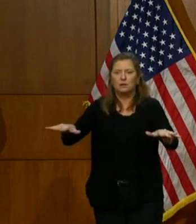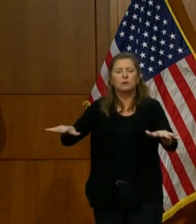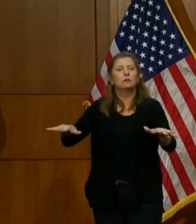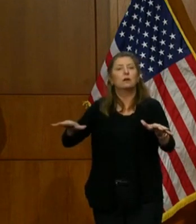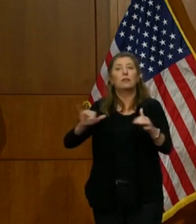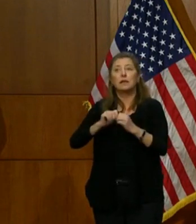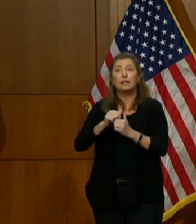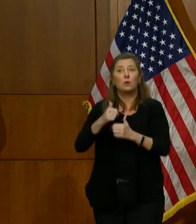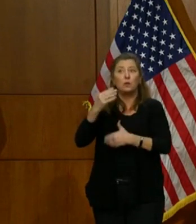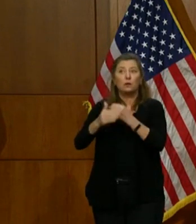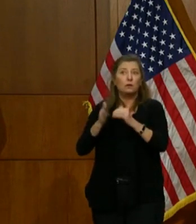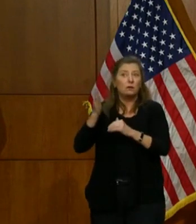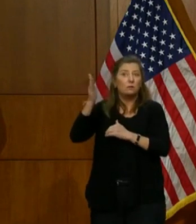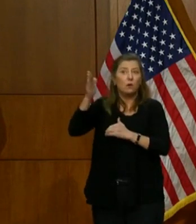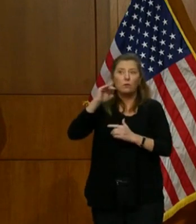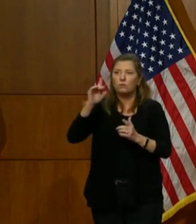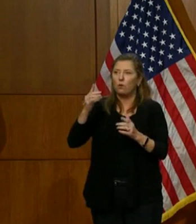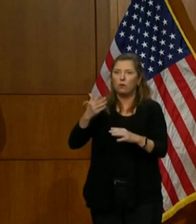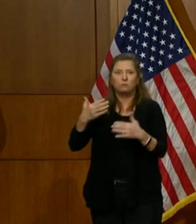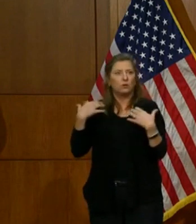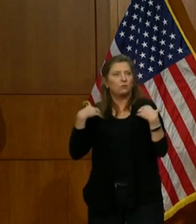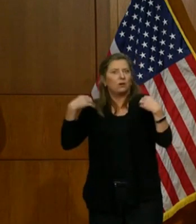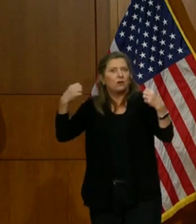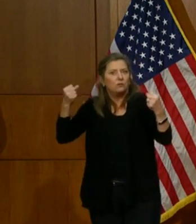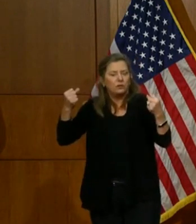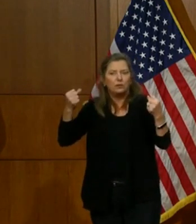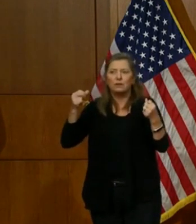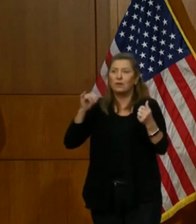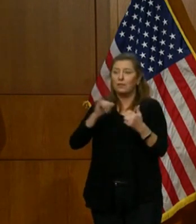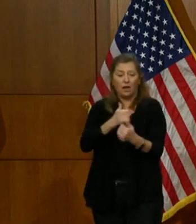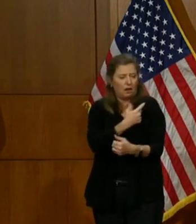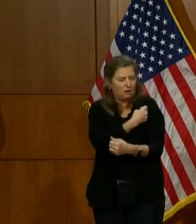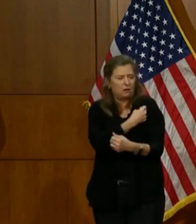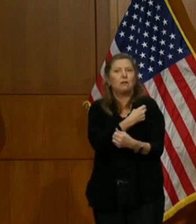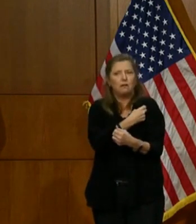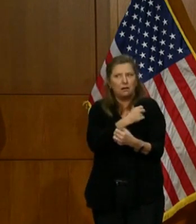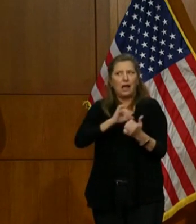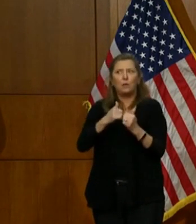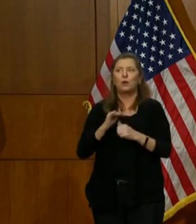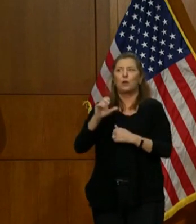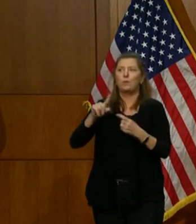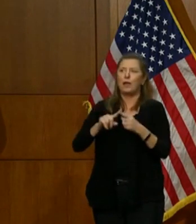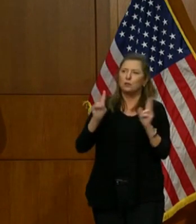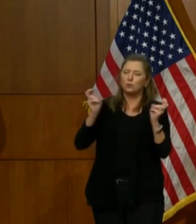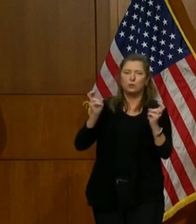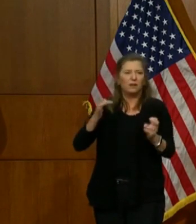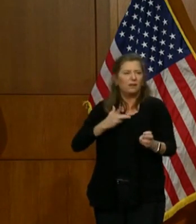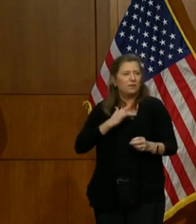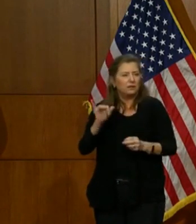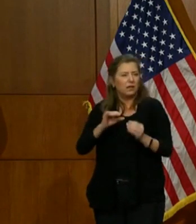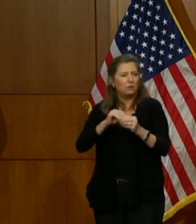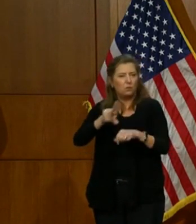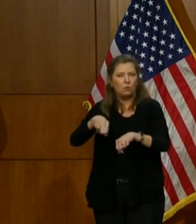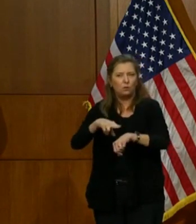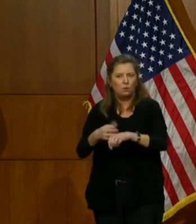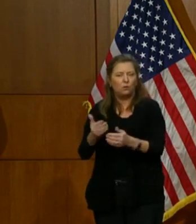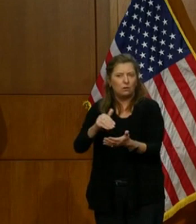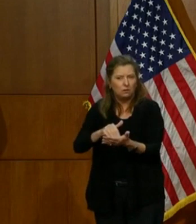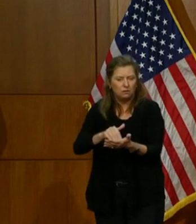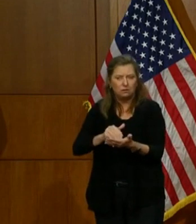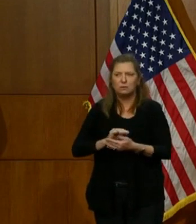forward to recovery, and it's the clearest way we're going to get back to something that feels like normal.